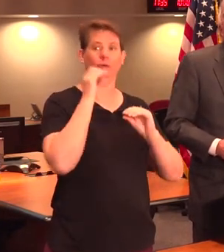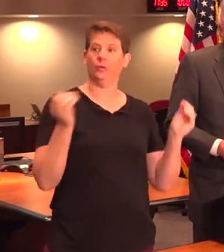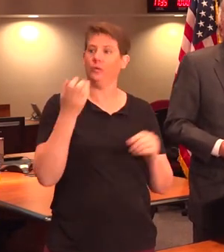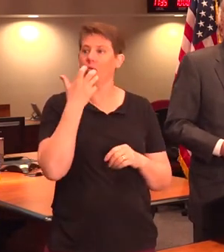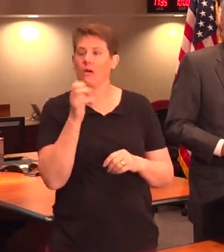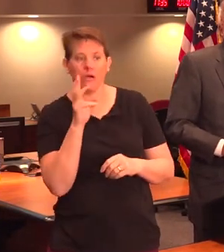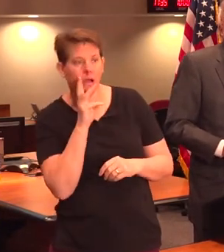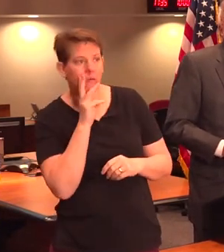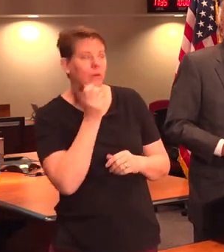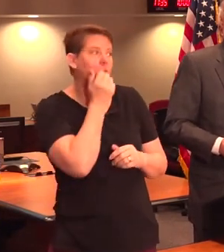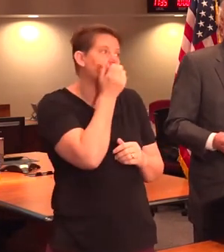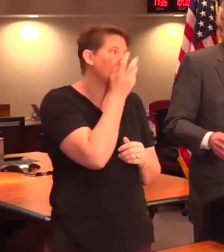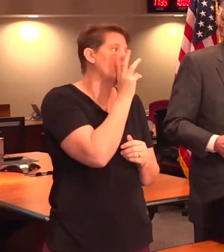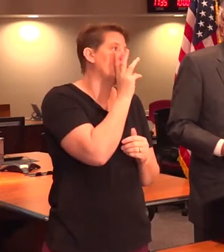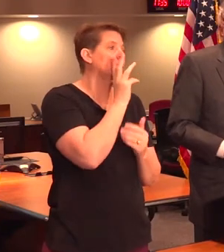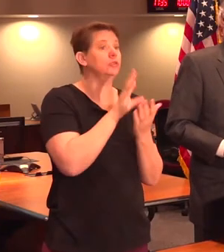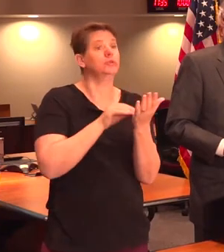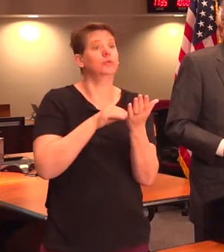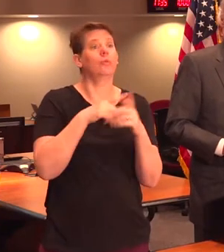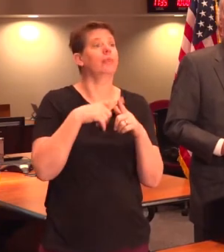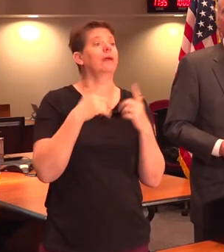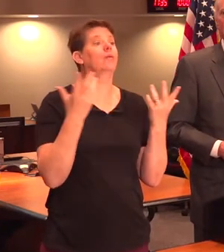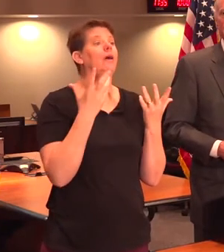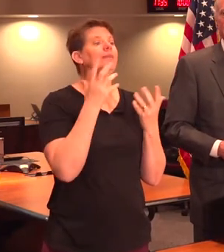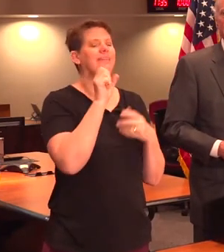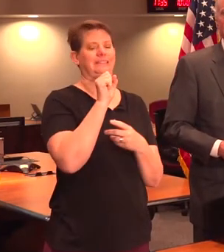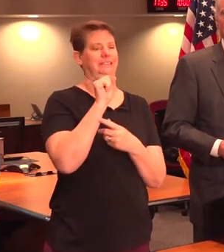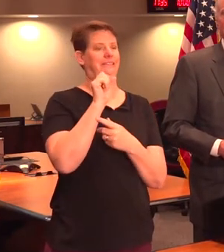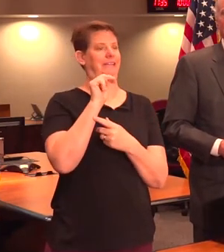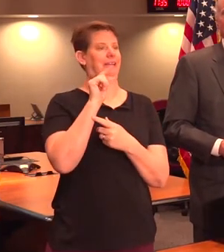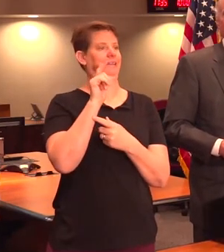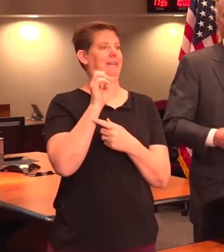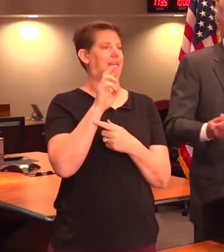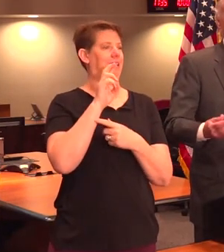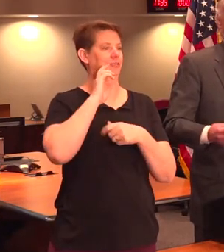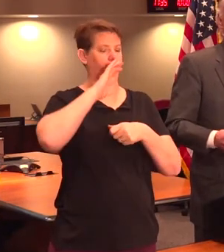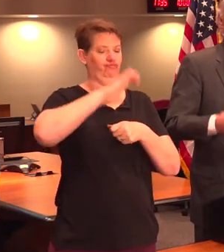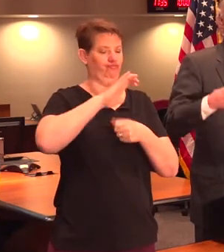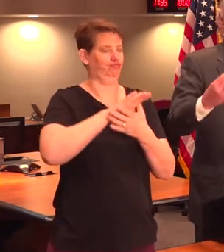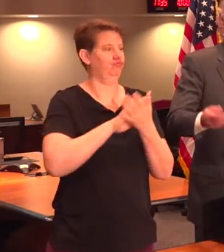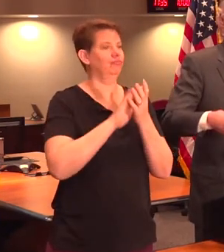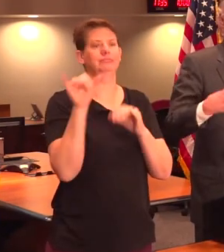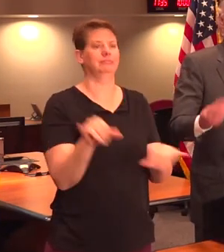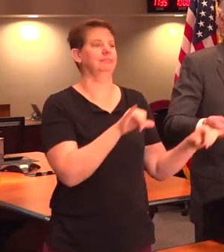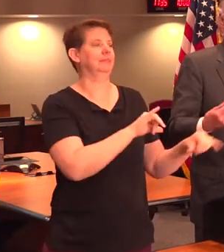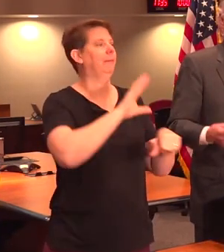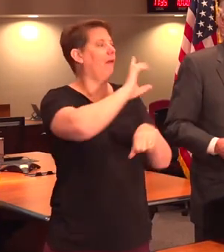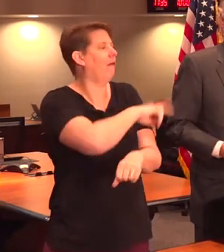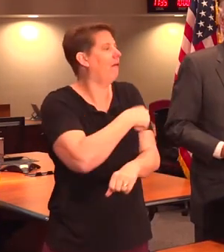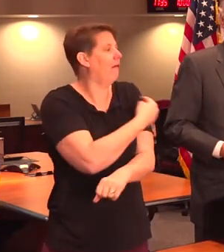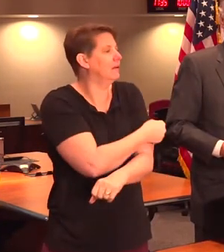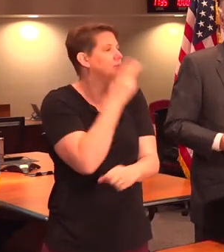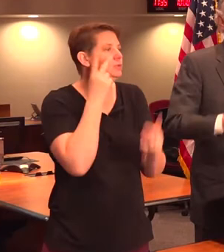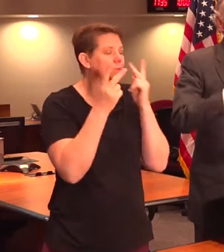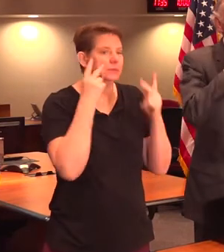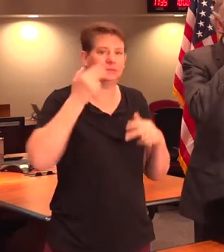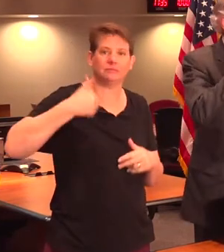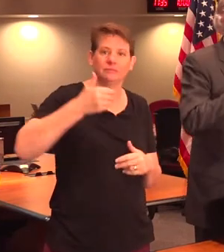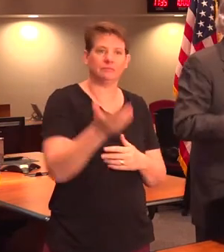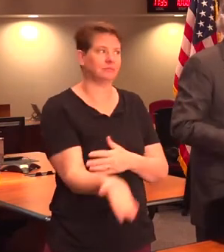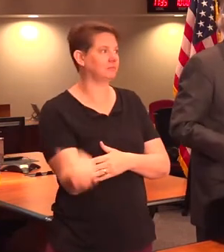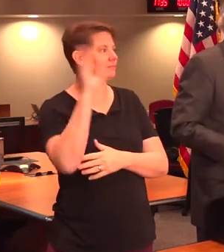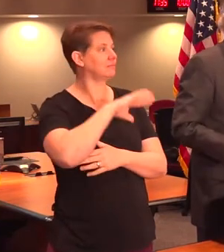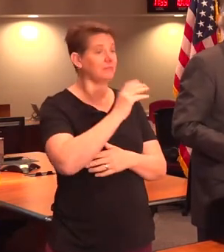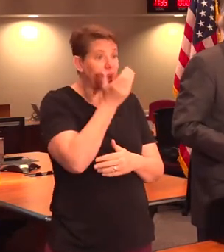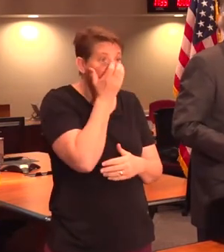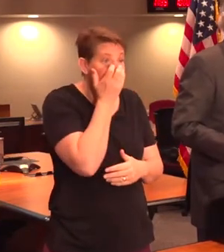water, warm water, and soap, then just use the sanitizer. Just like they do in the hospitals. You see them doing it all day long. You don't